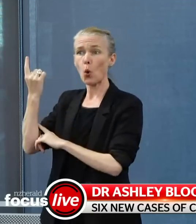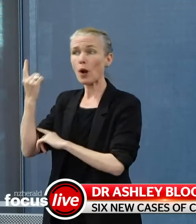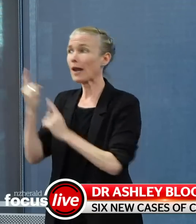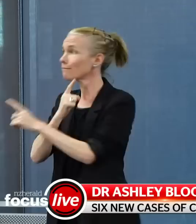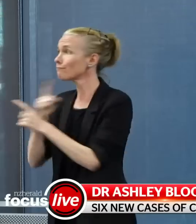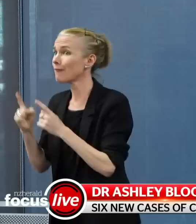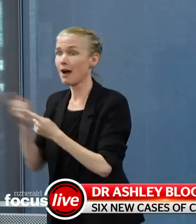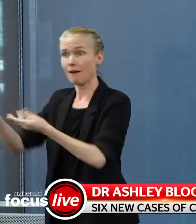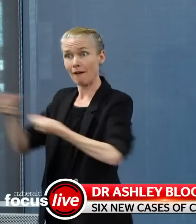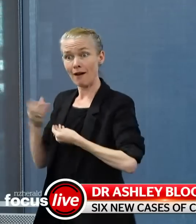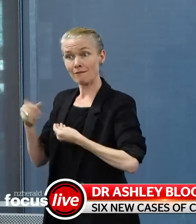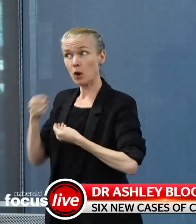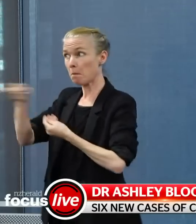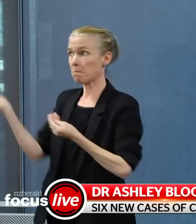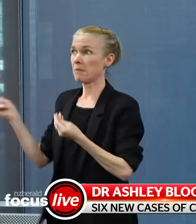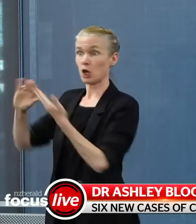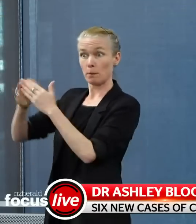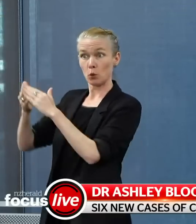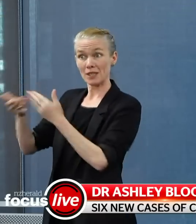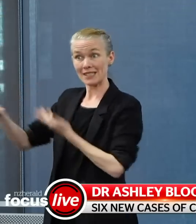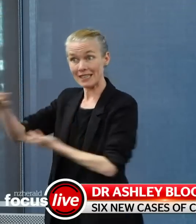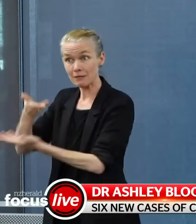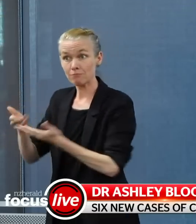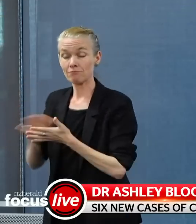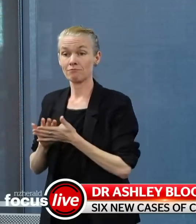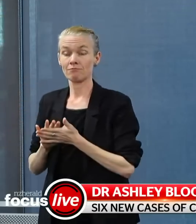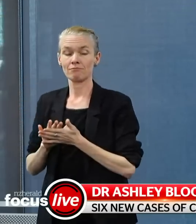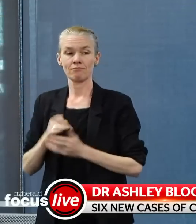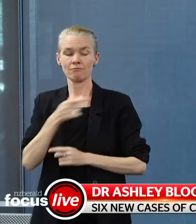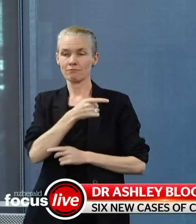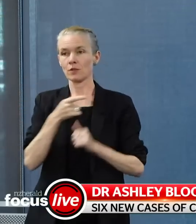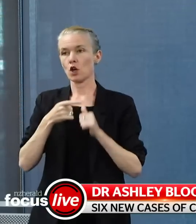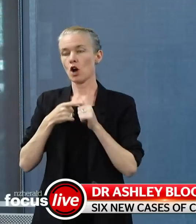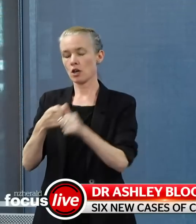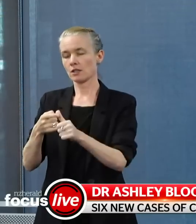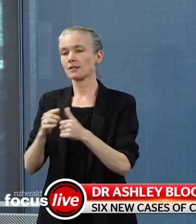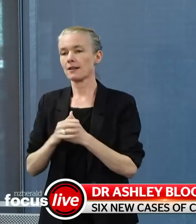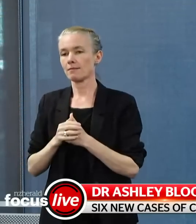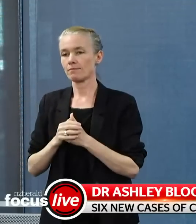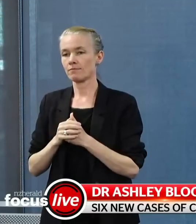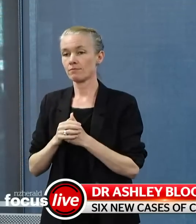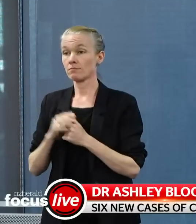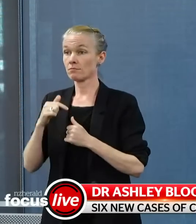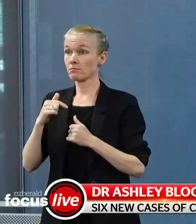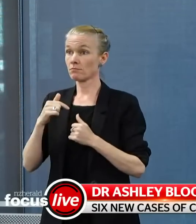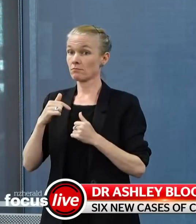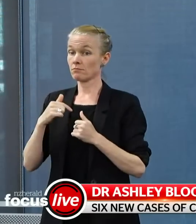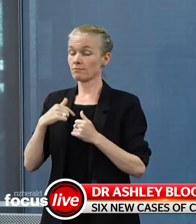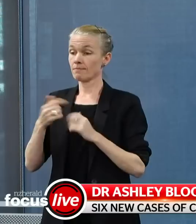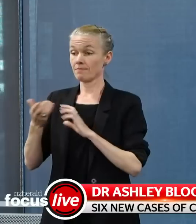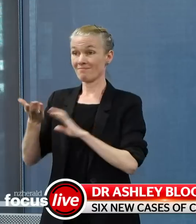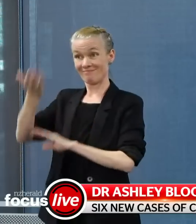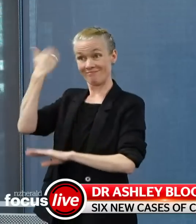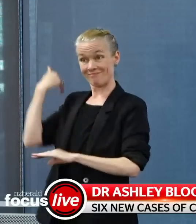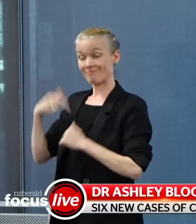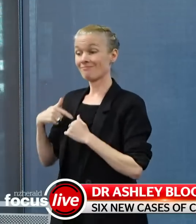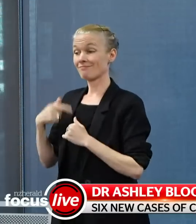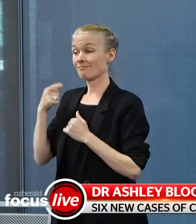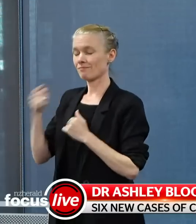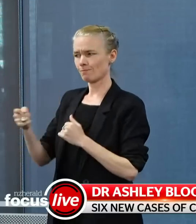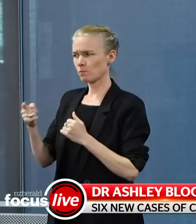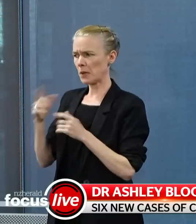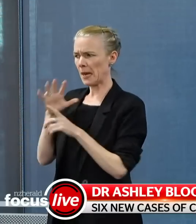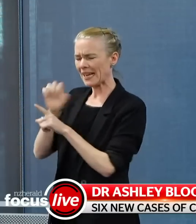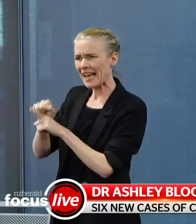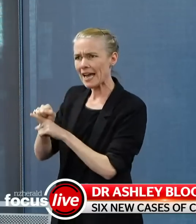days, potentially, with COVID-19. Well, what I would say is that there have been, since we first identified cases within the